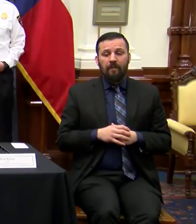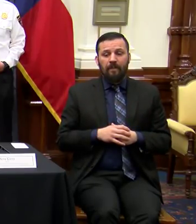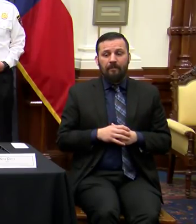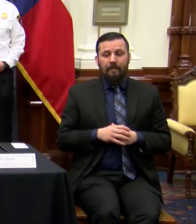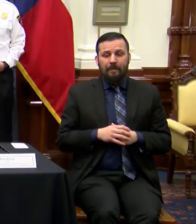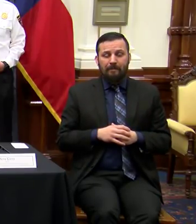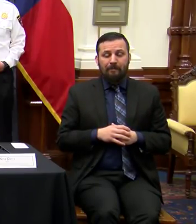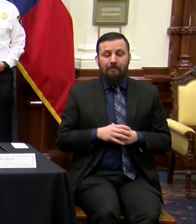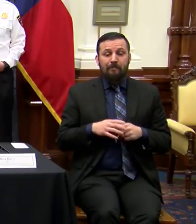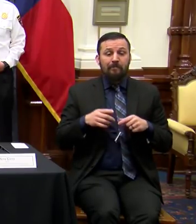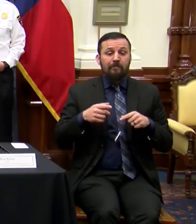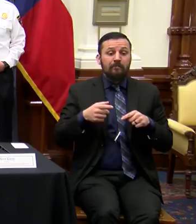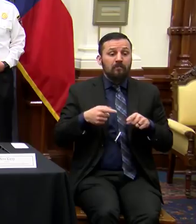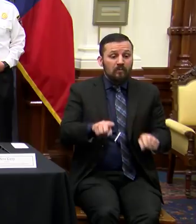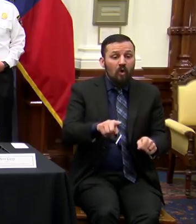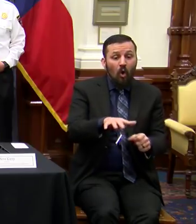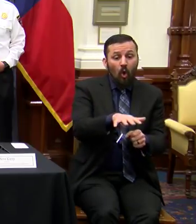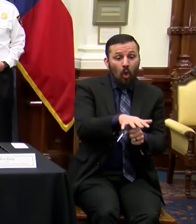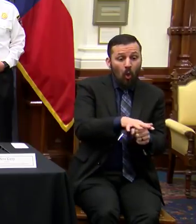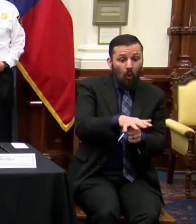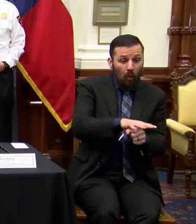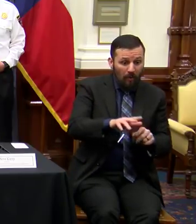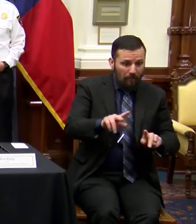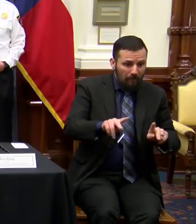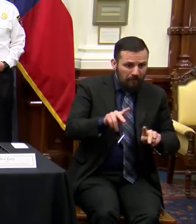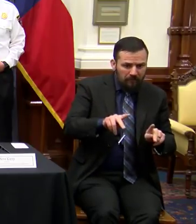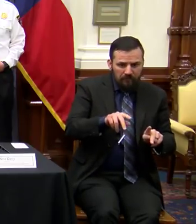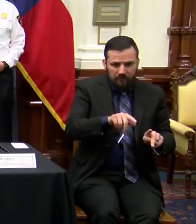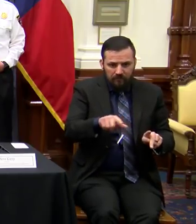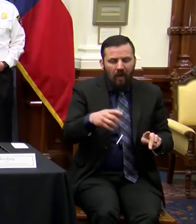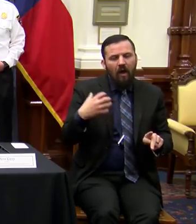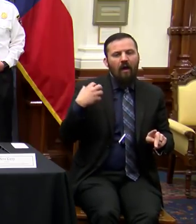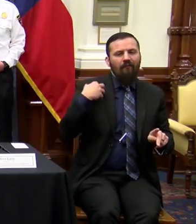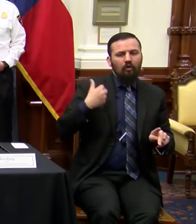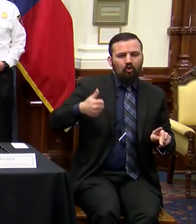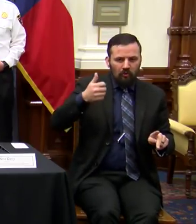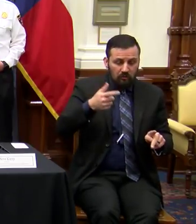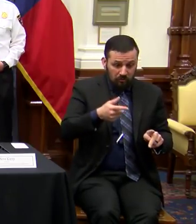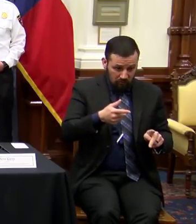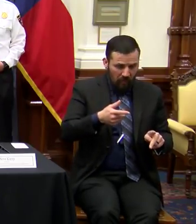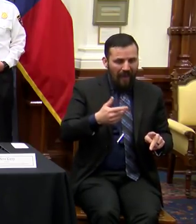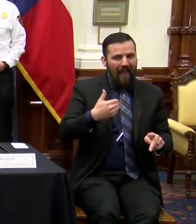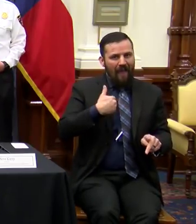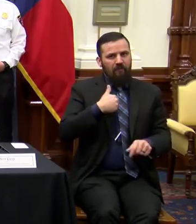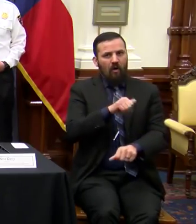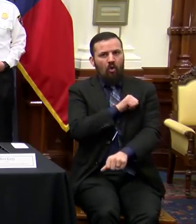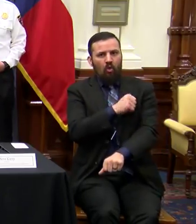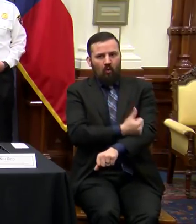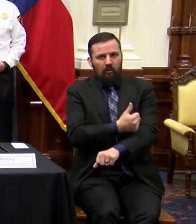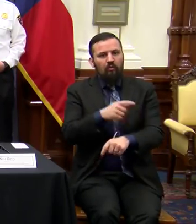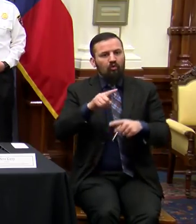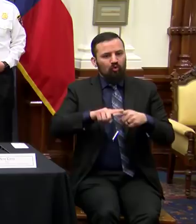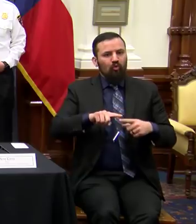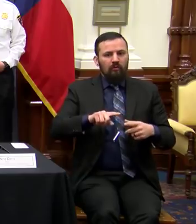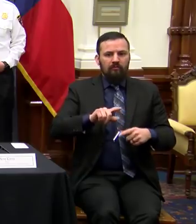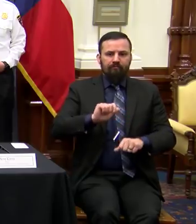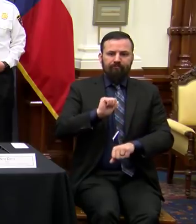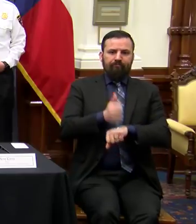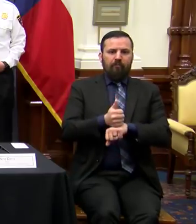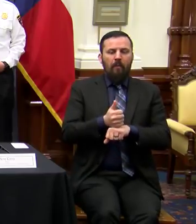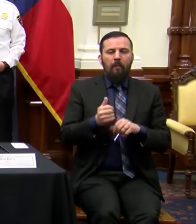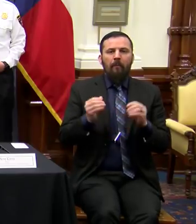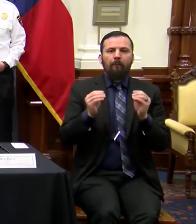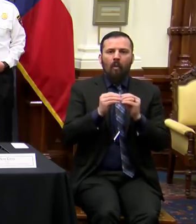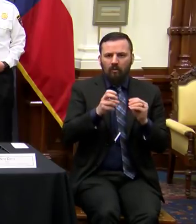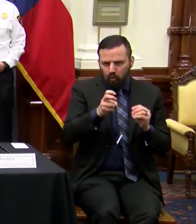As local officials fully understand, local officials have the authority to implement more